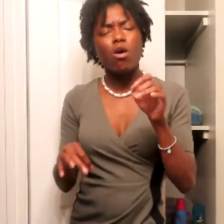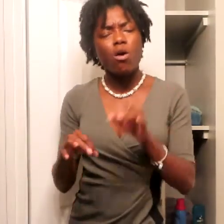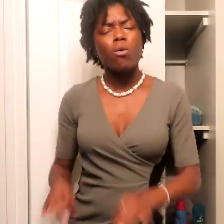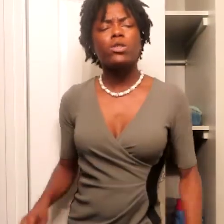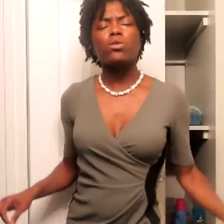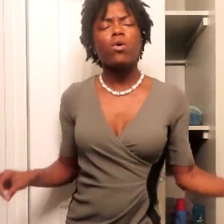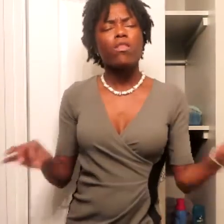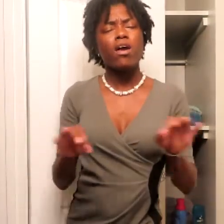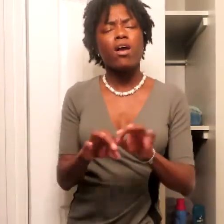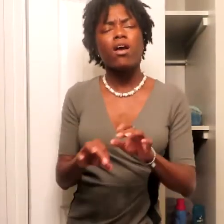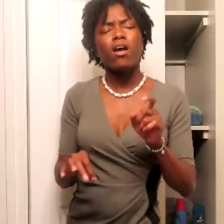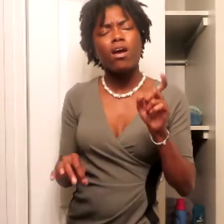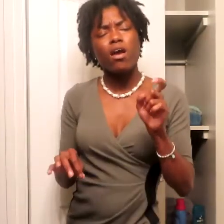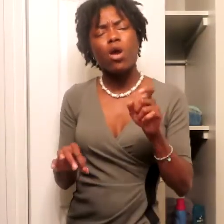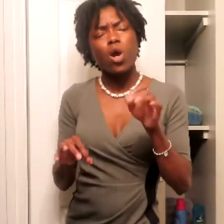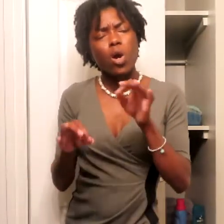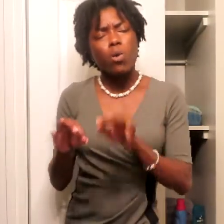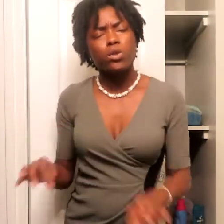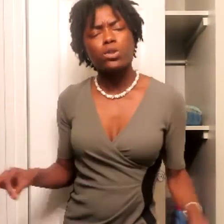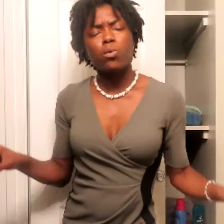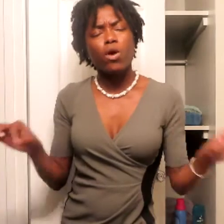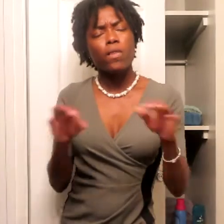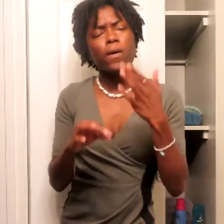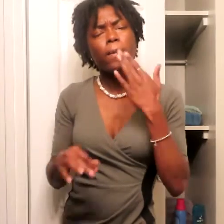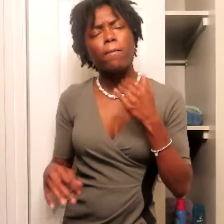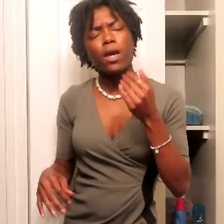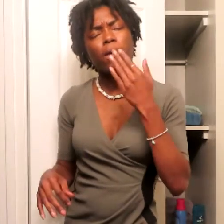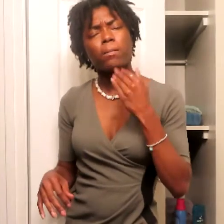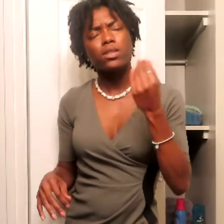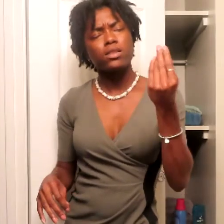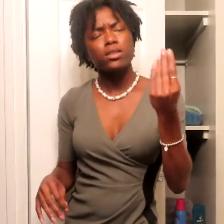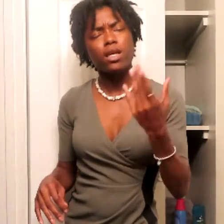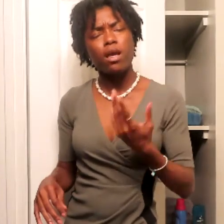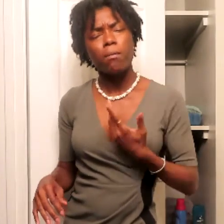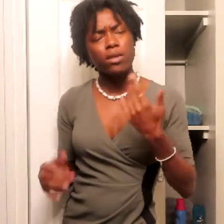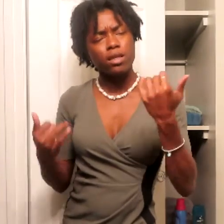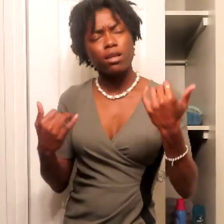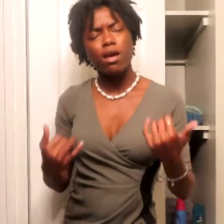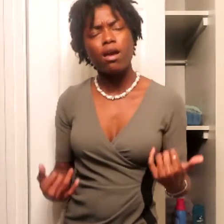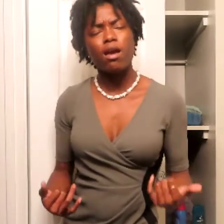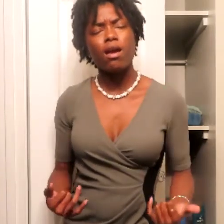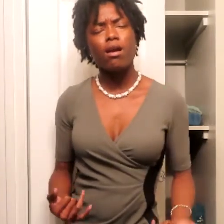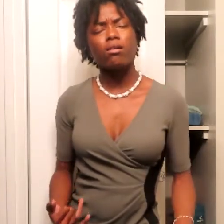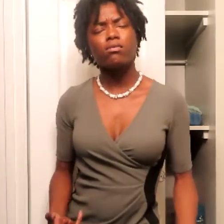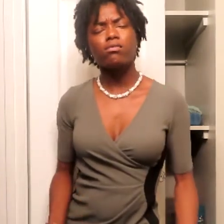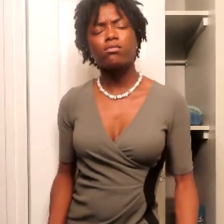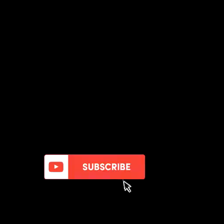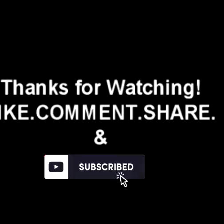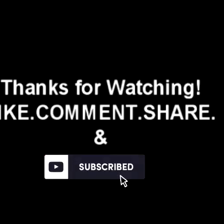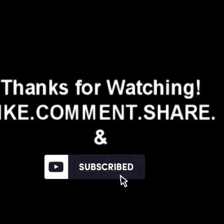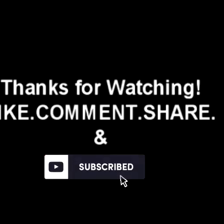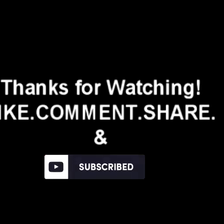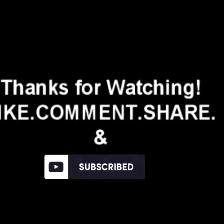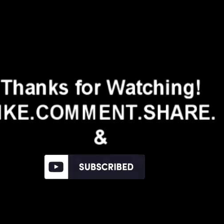Was it worth it? Was it worth it? Baby, tell me now Maybe